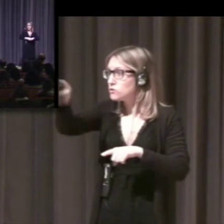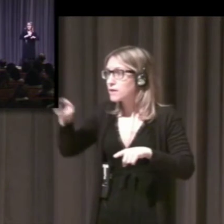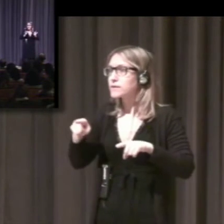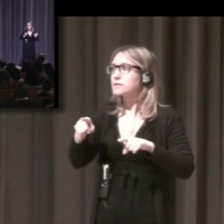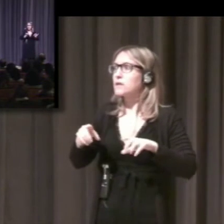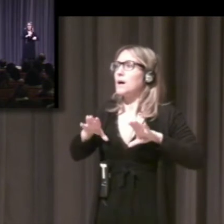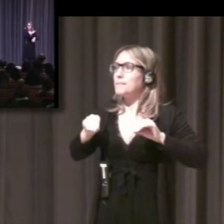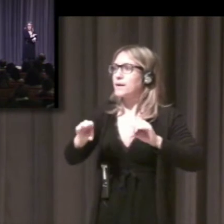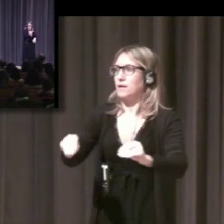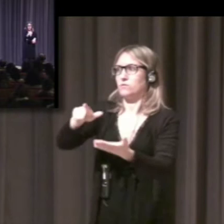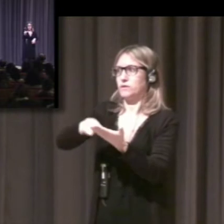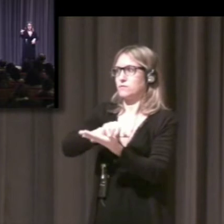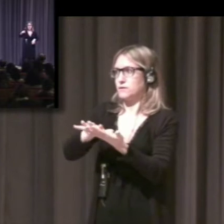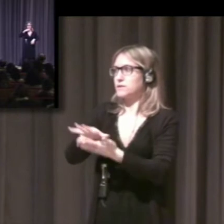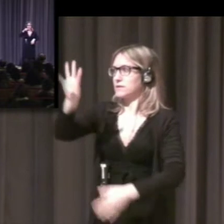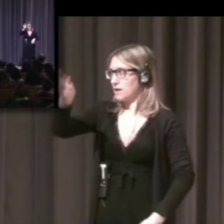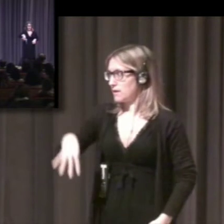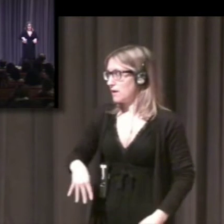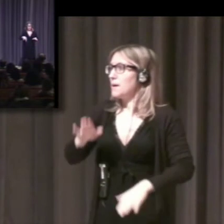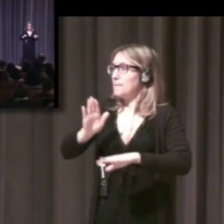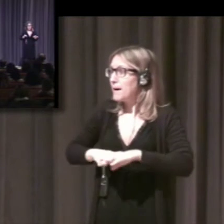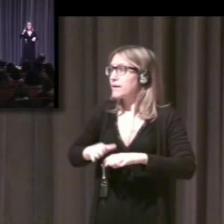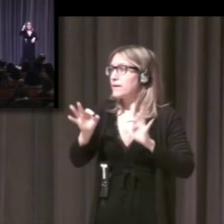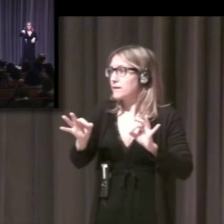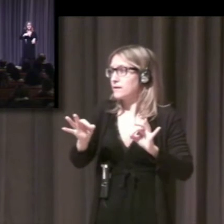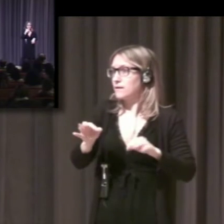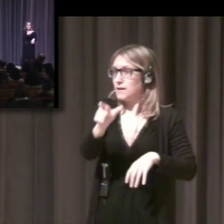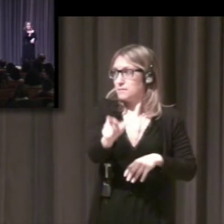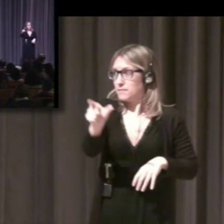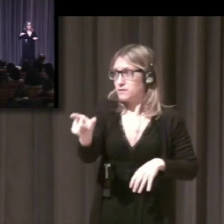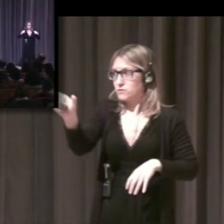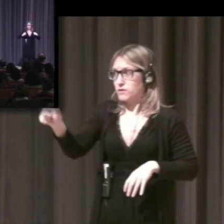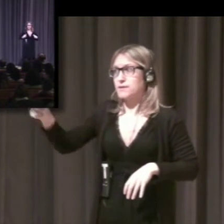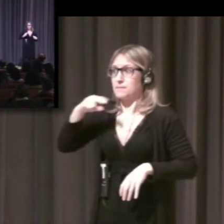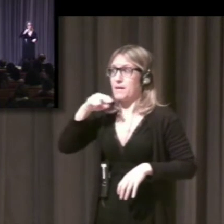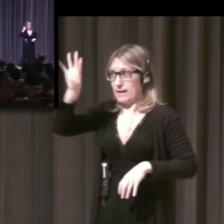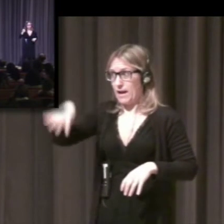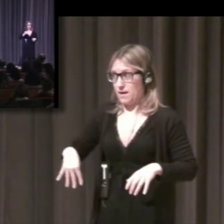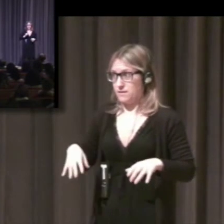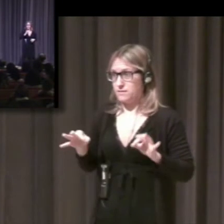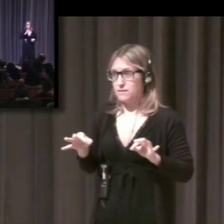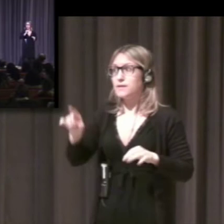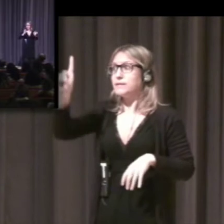your pride in your language. And it,